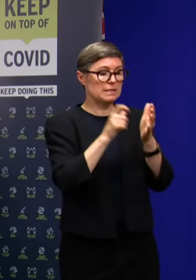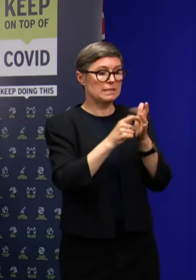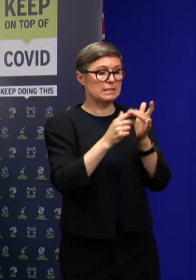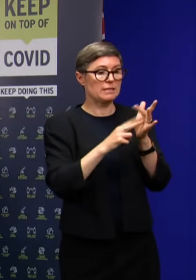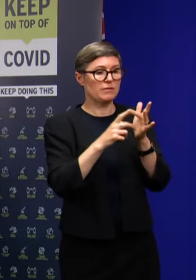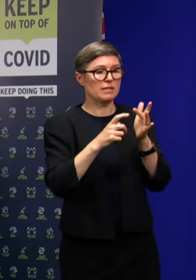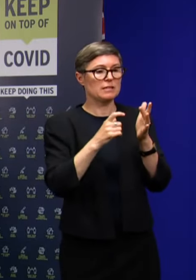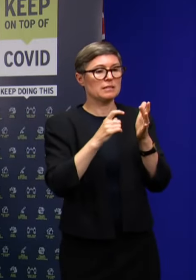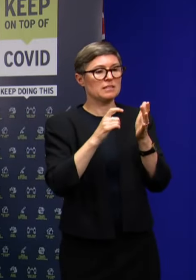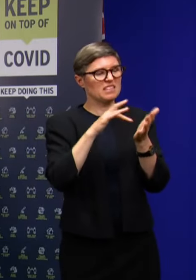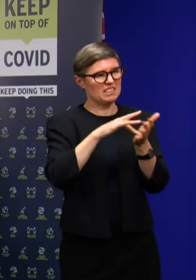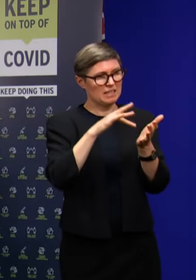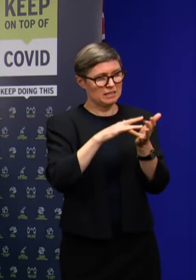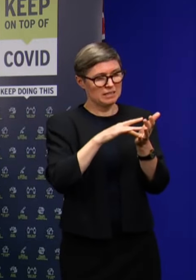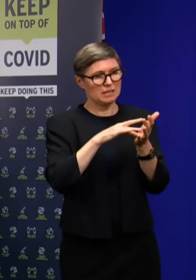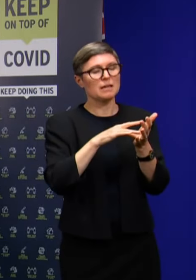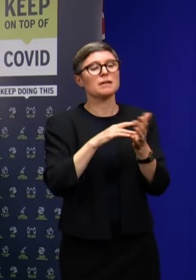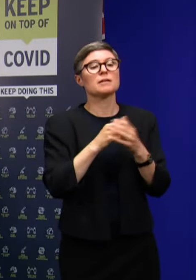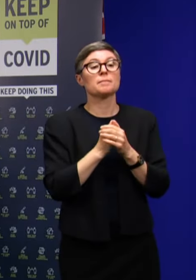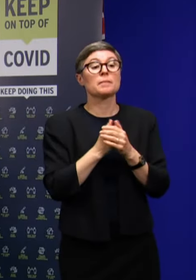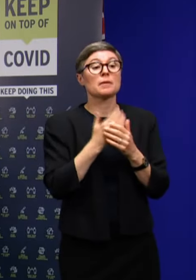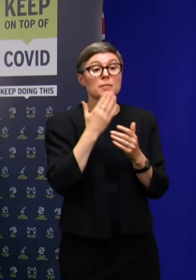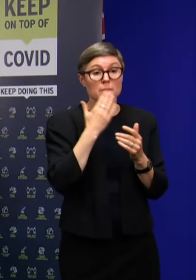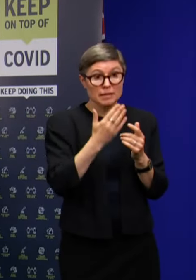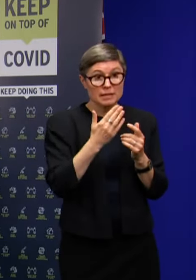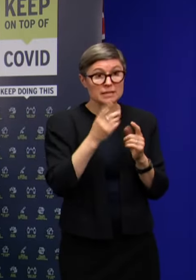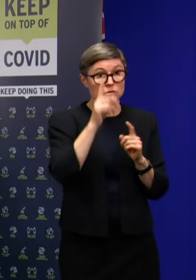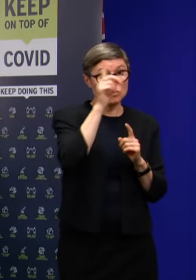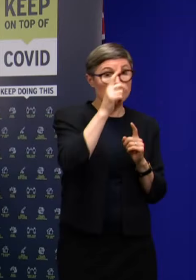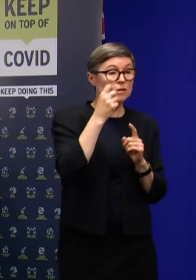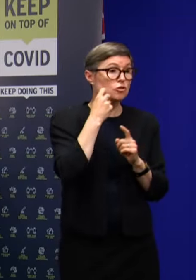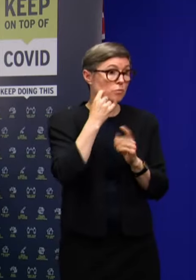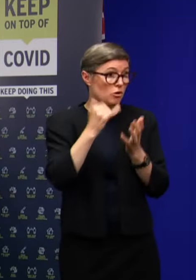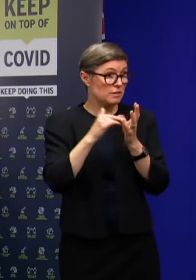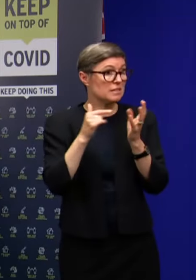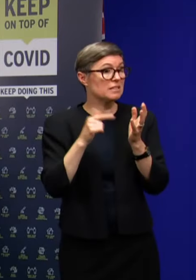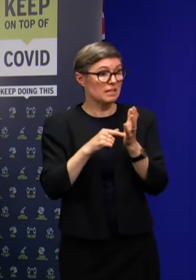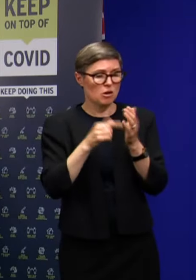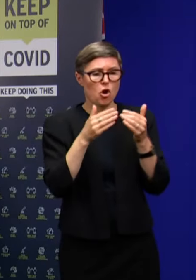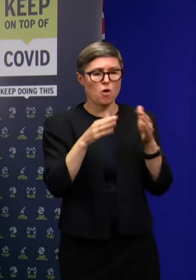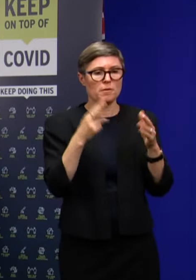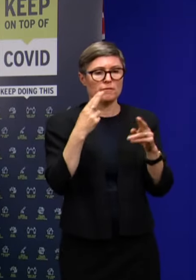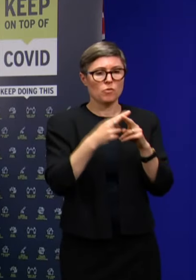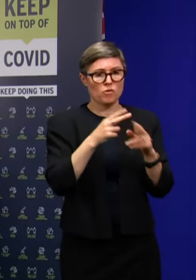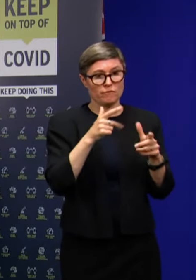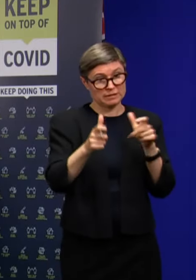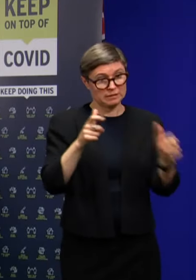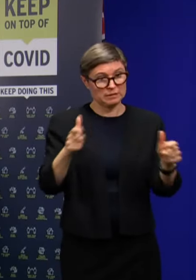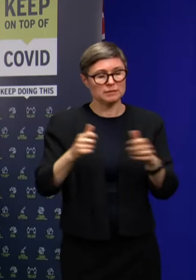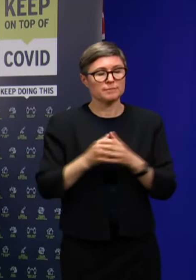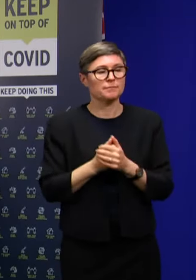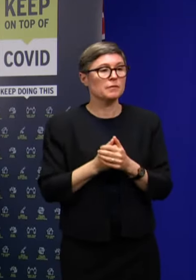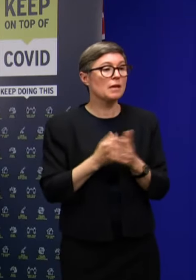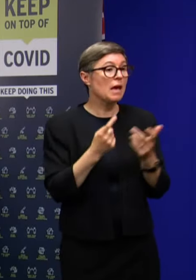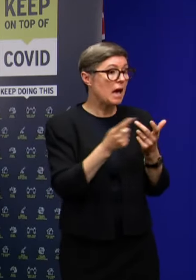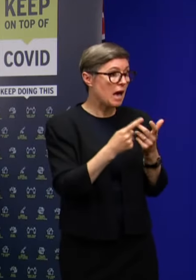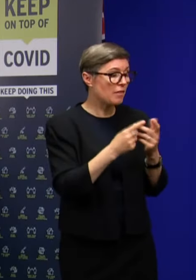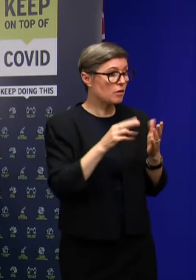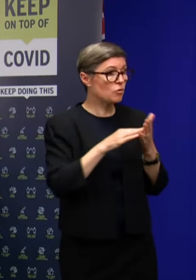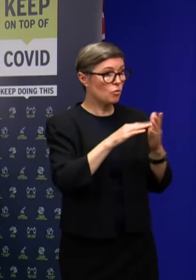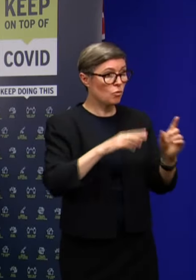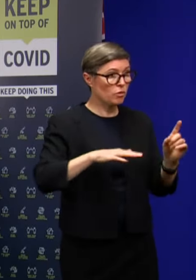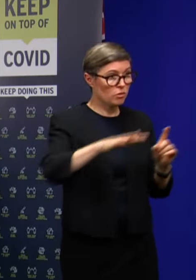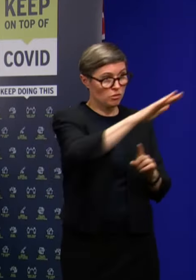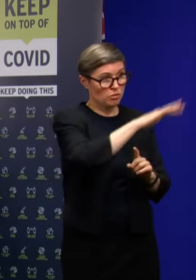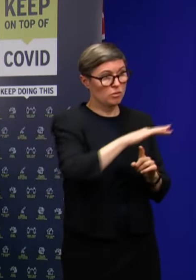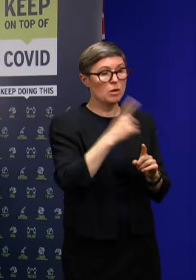between 9am and 5pm today, tomorrow or Saturday and get vaccinated. Elsewhere in the northern suburbs, we are also running